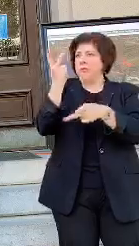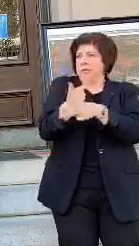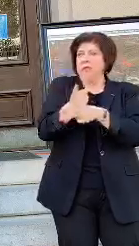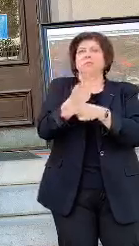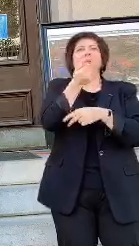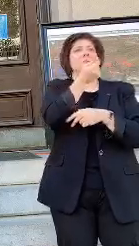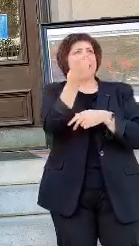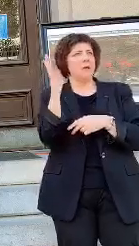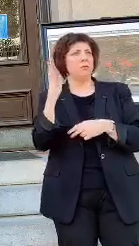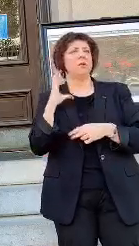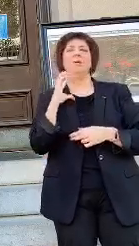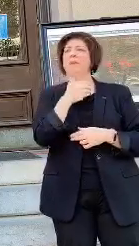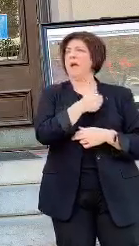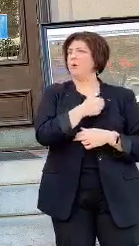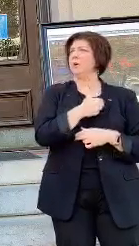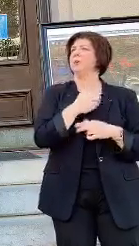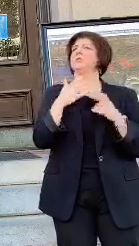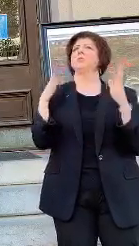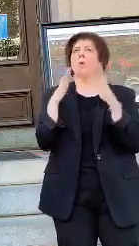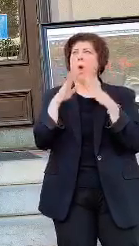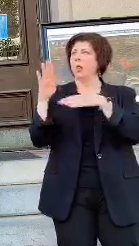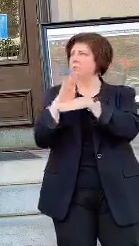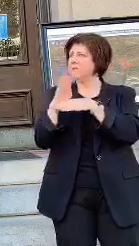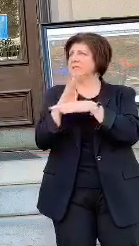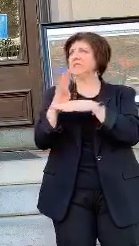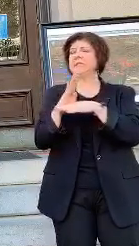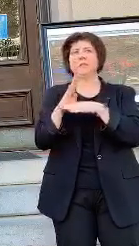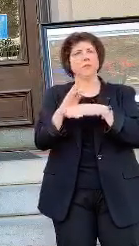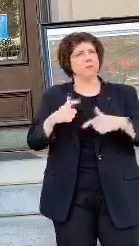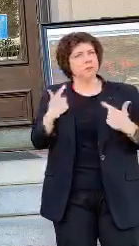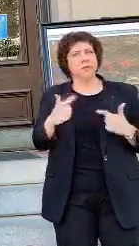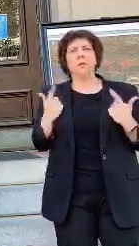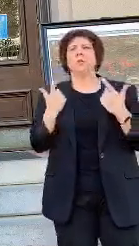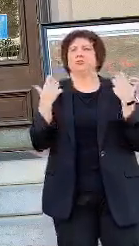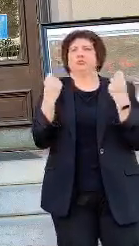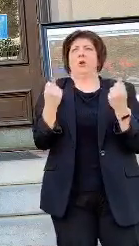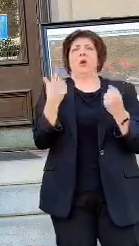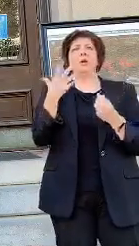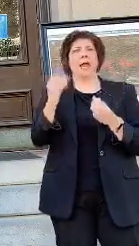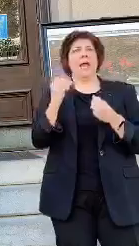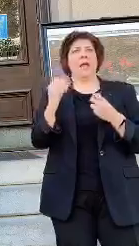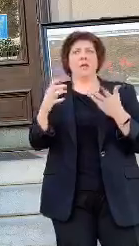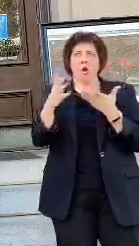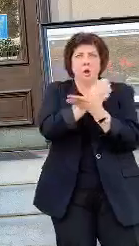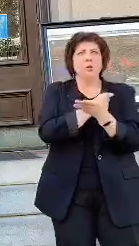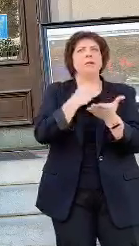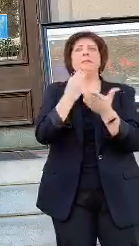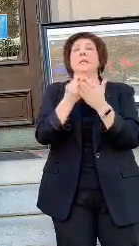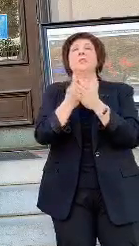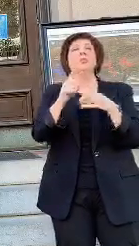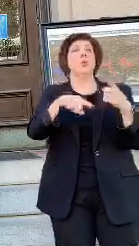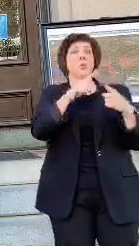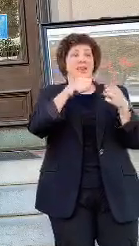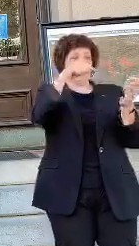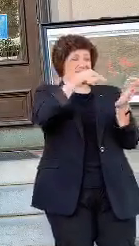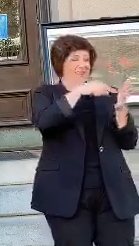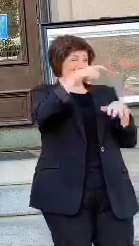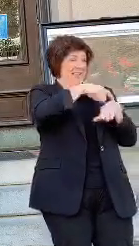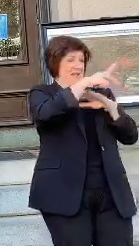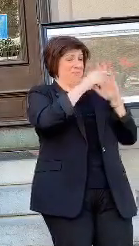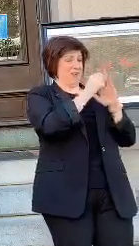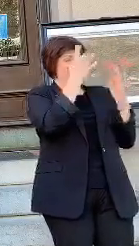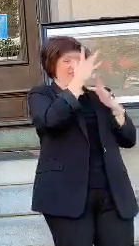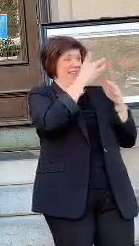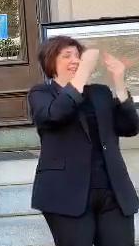several of our small businesses afloat, strong, and cash flowing, so when we get through this crisis together, those